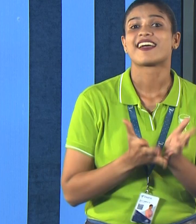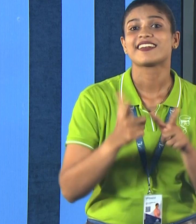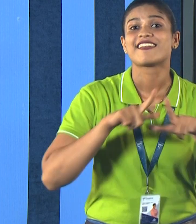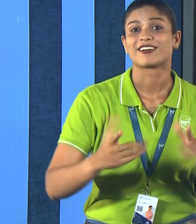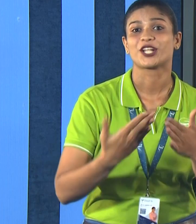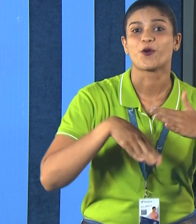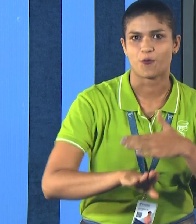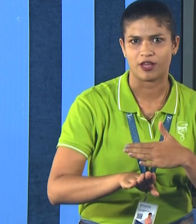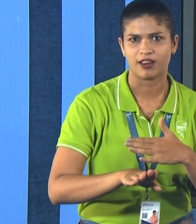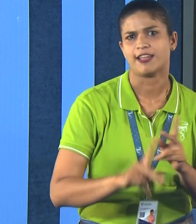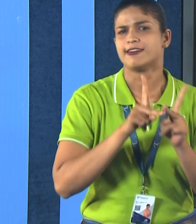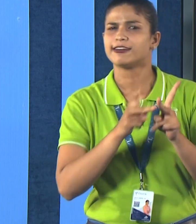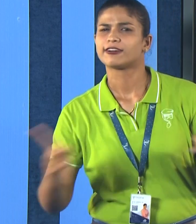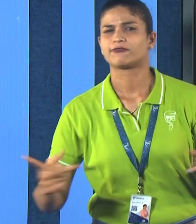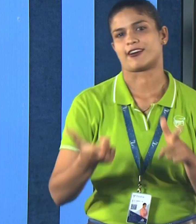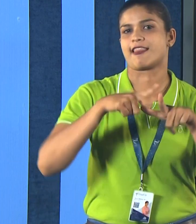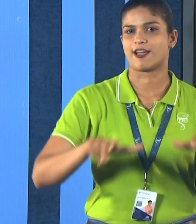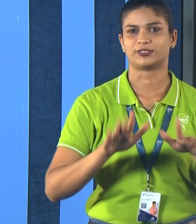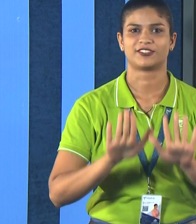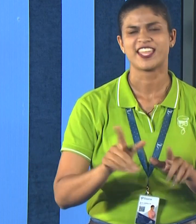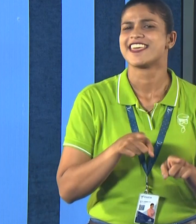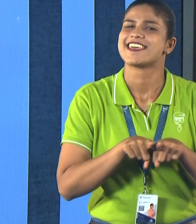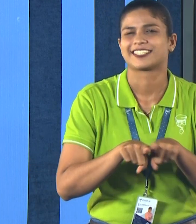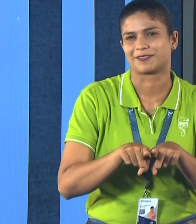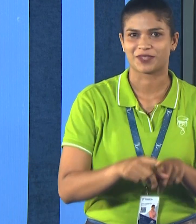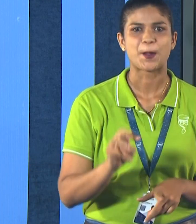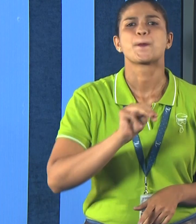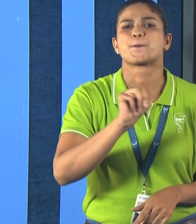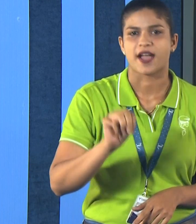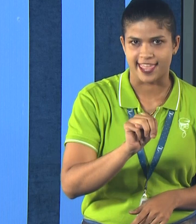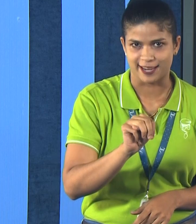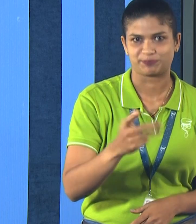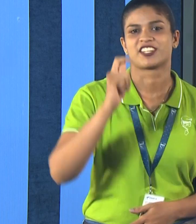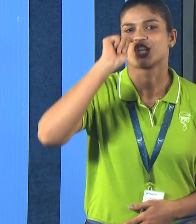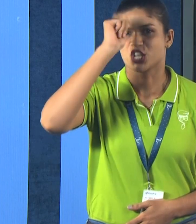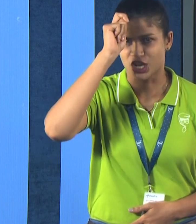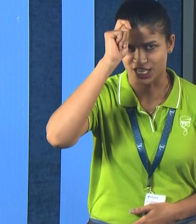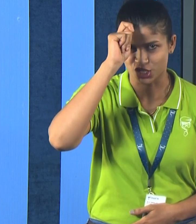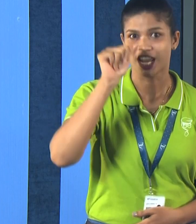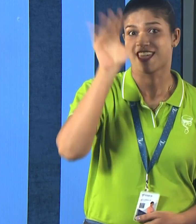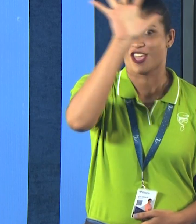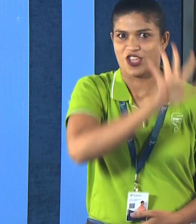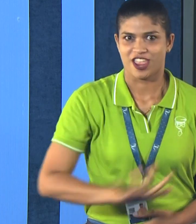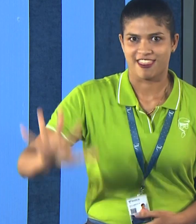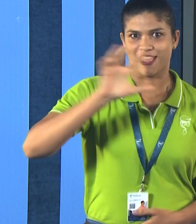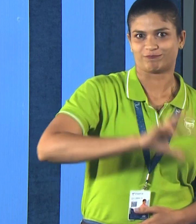Sign language includes different languages in Malayalam, English.